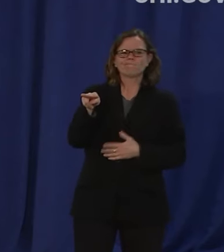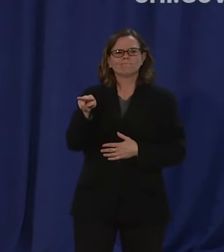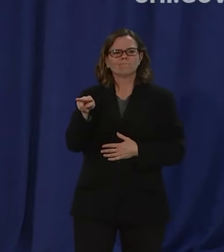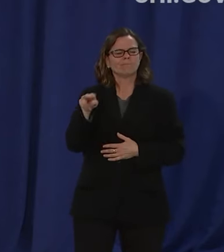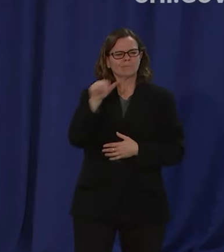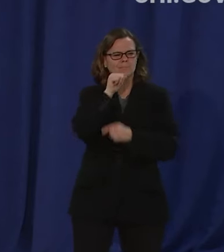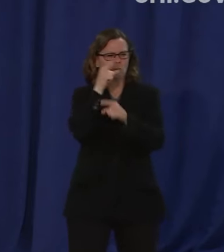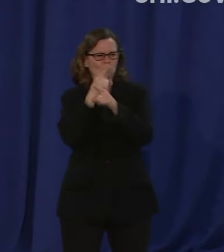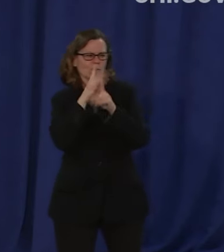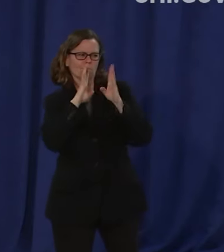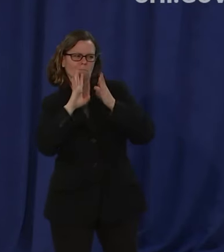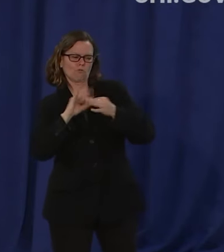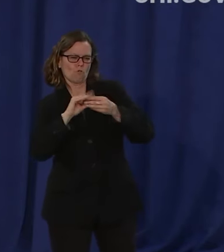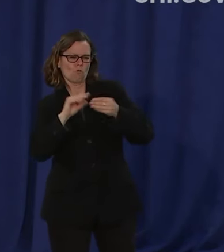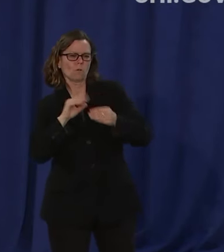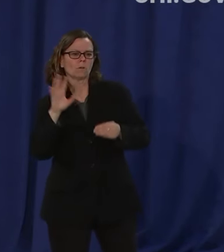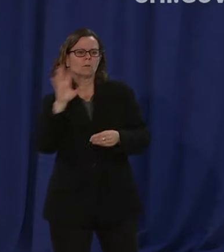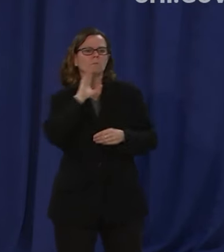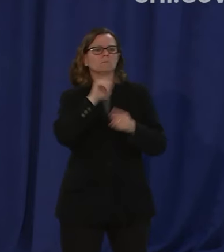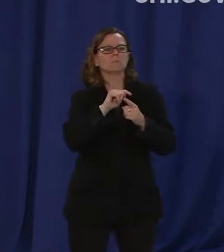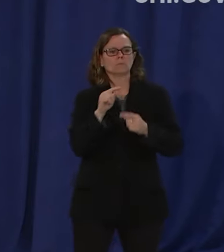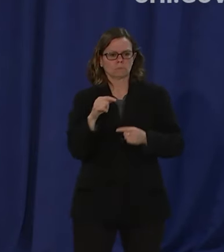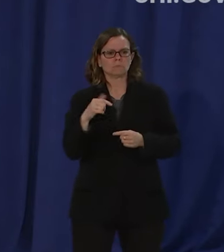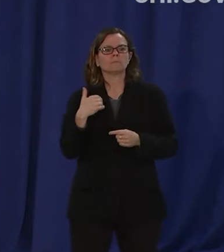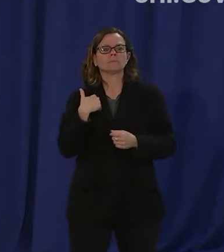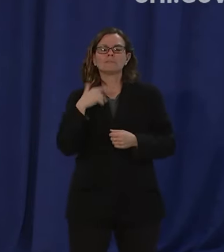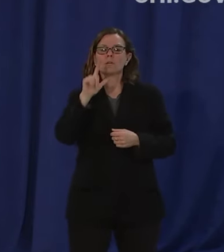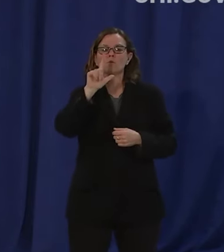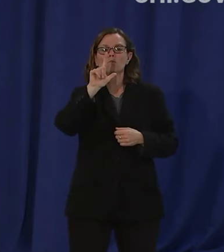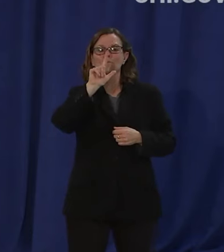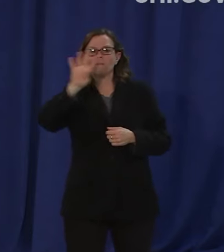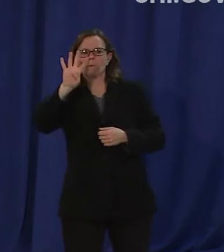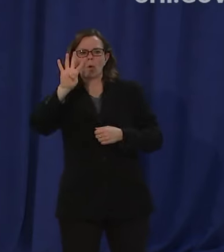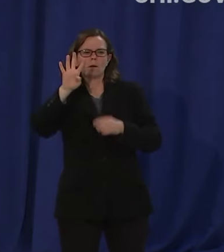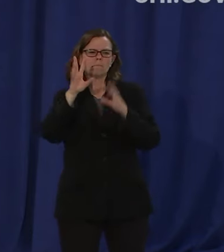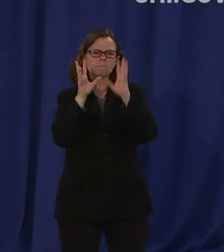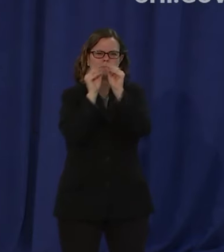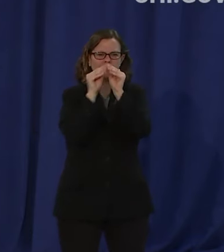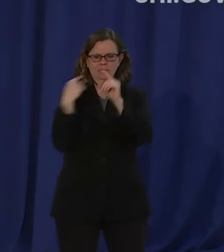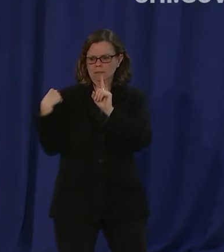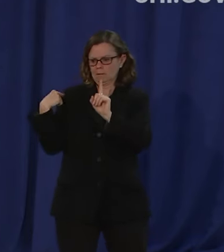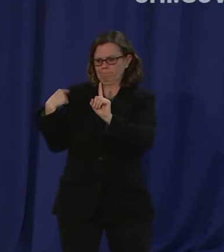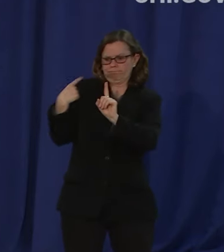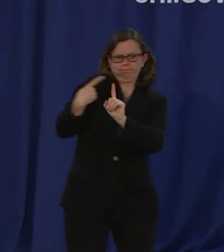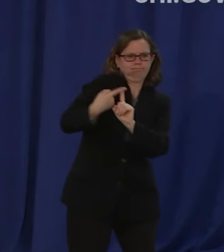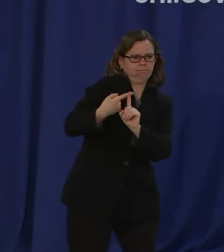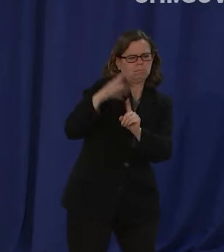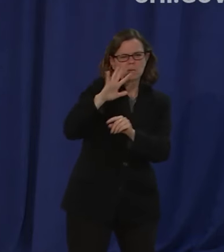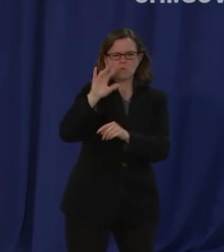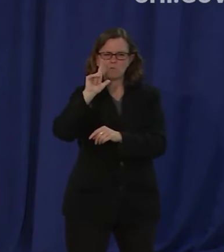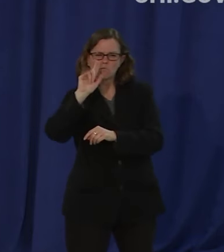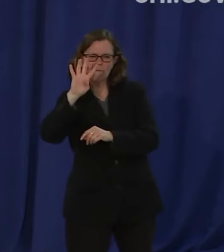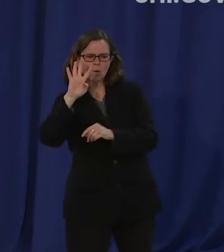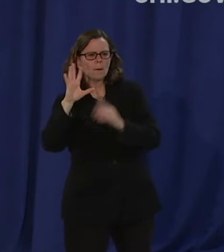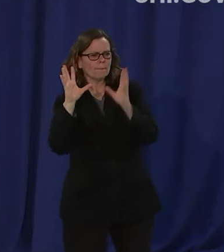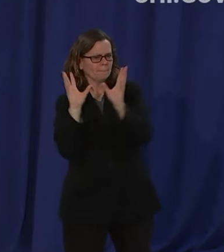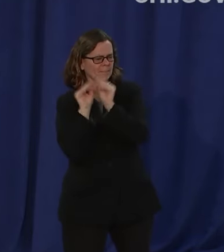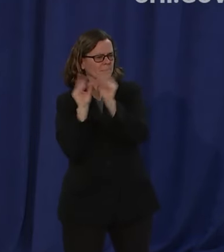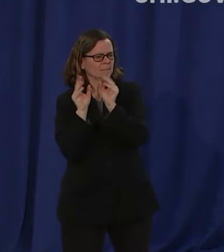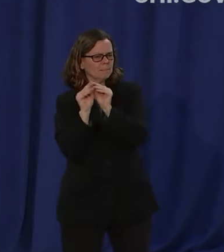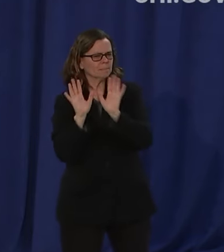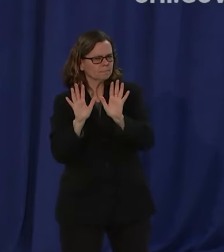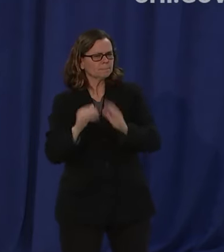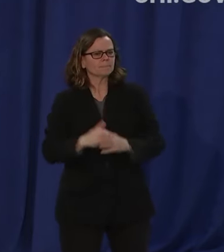over the last few weeks i would hope that a couple things were clear number one weeks ago we announced a hundred million dollar